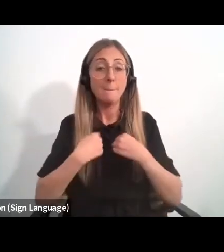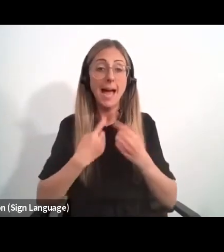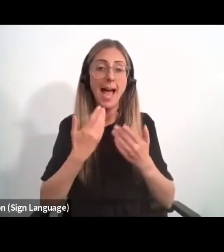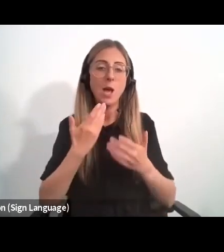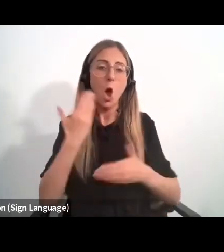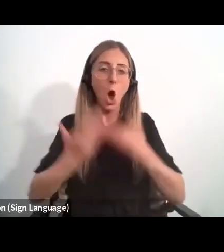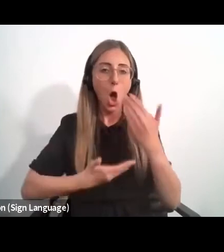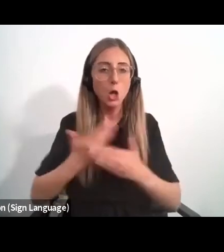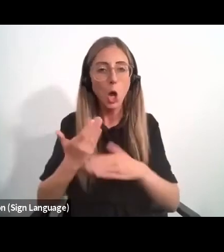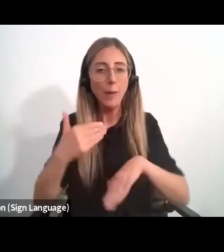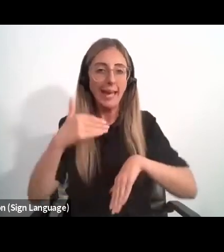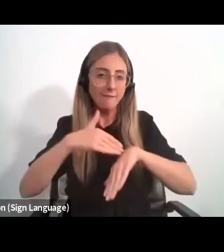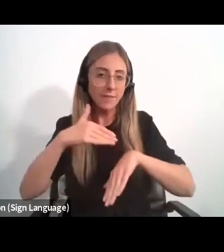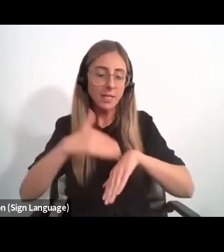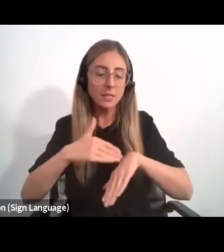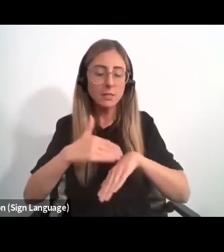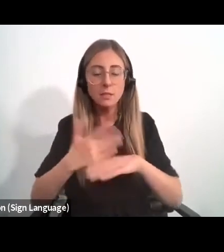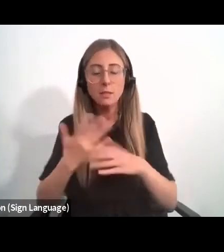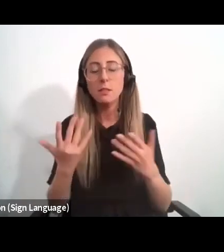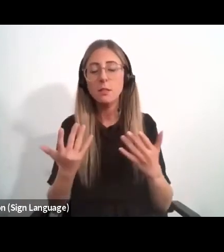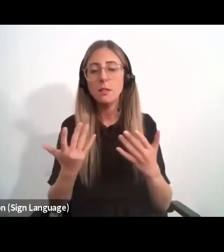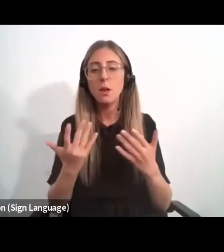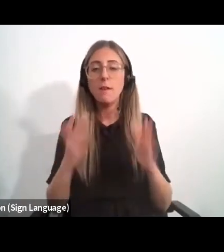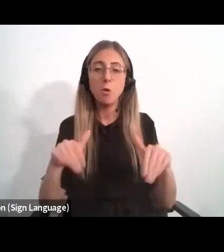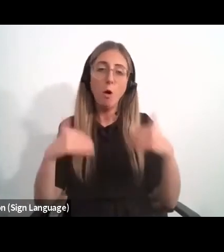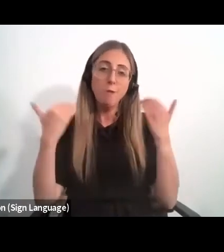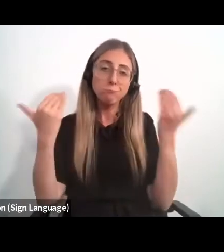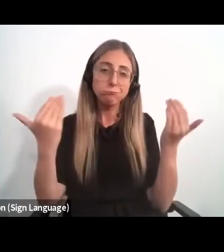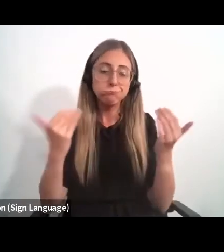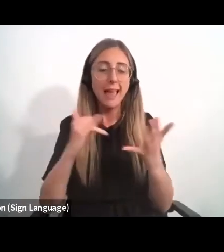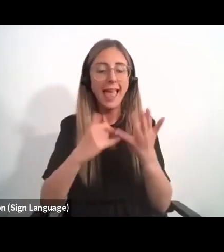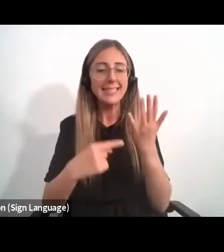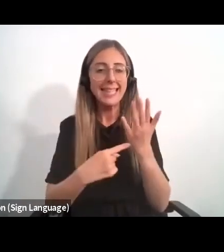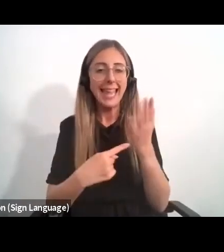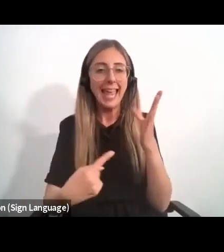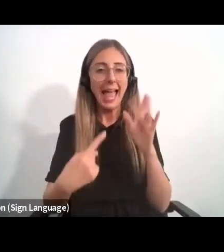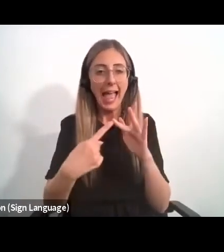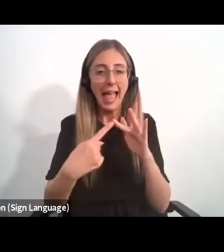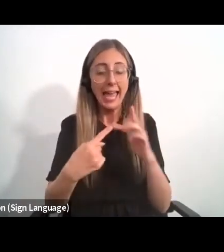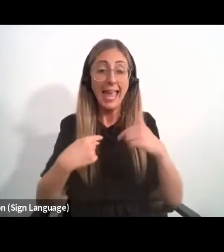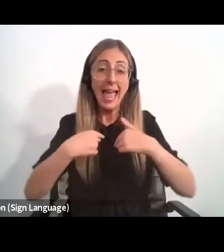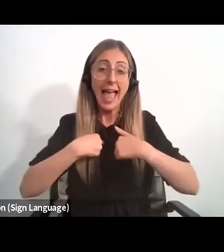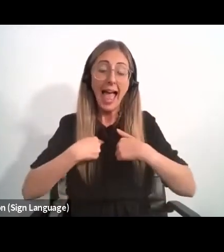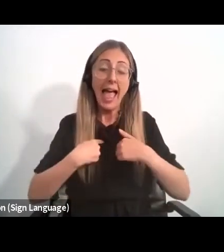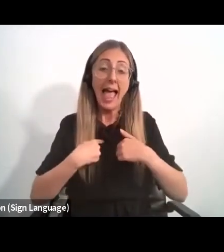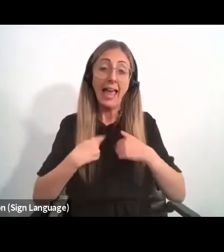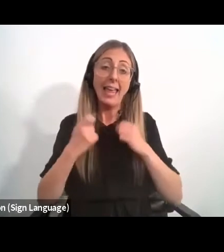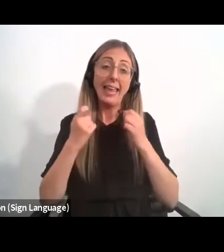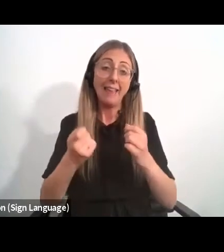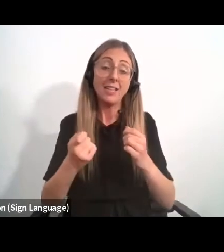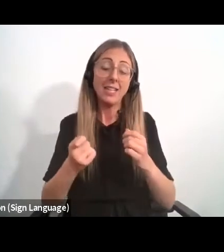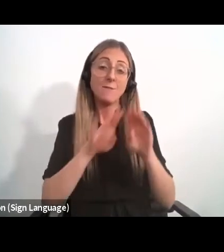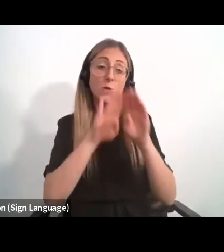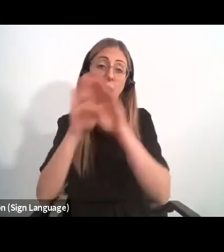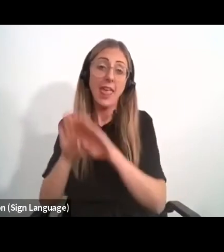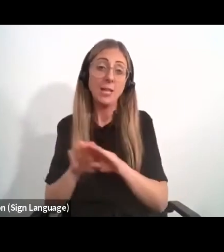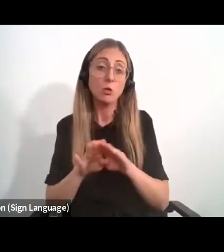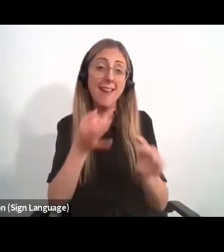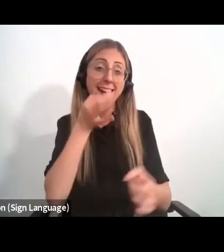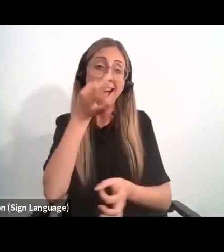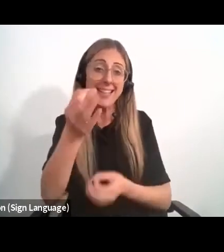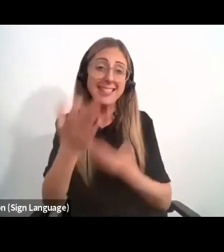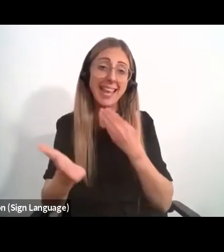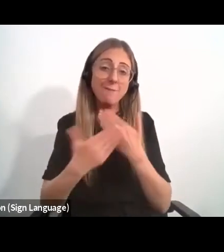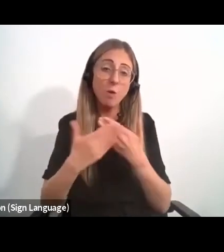effort to use my bully pulpit for advancing the cause of STI, I contributed an op-ed in nature, calling for a greater